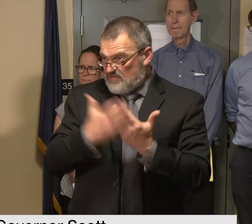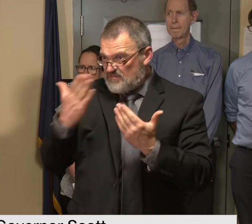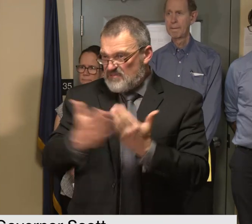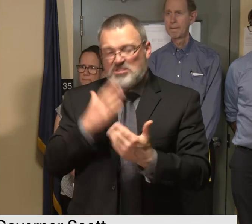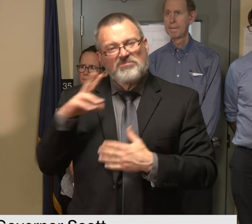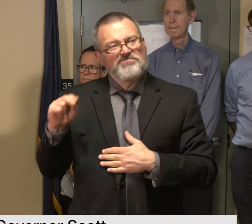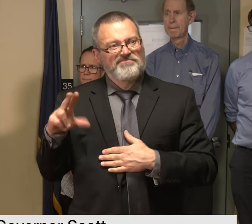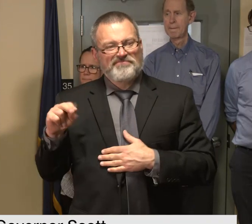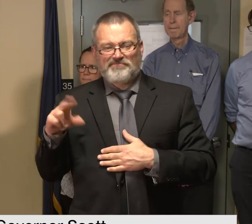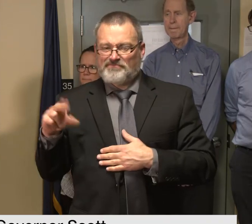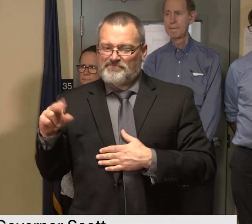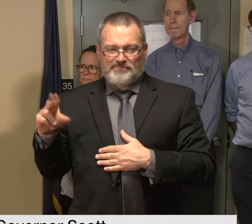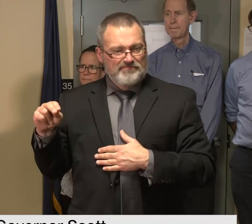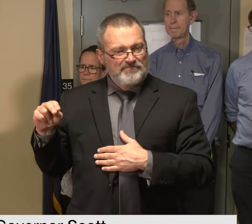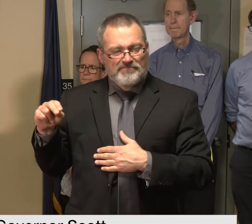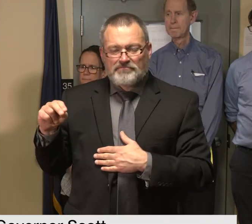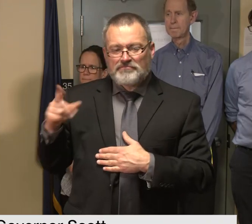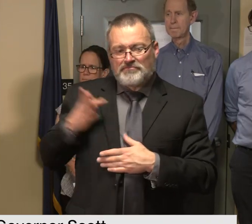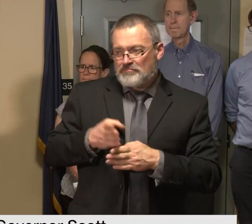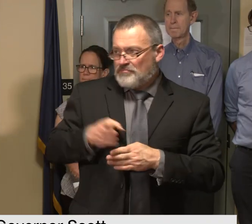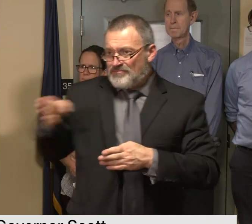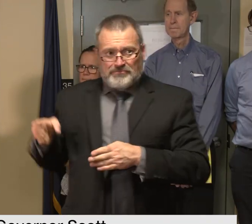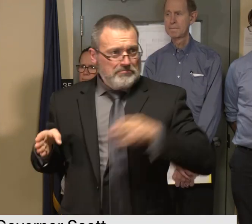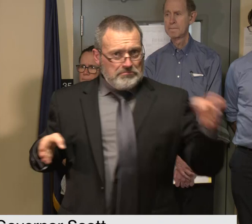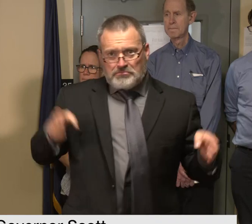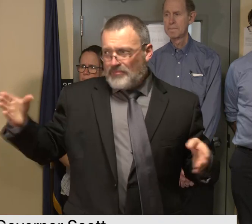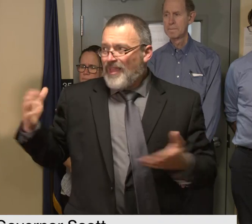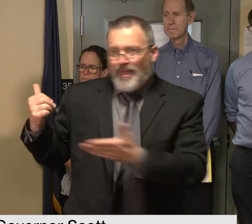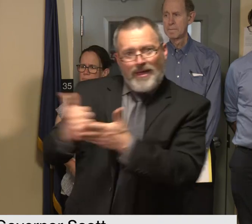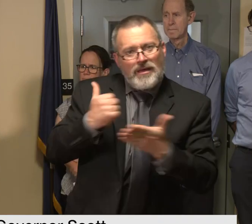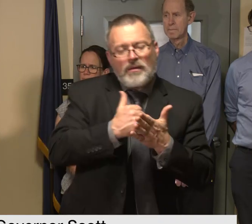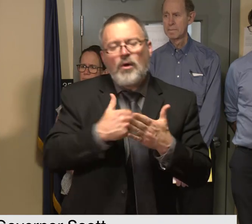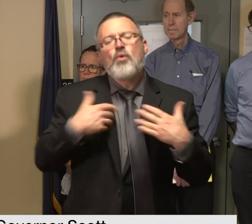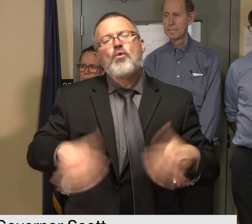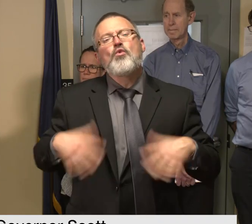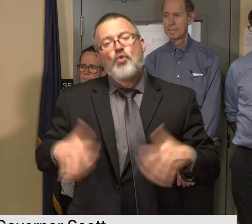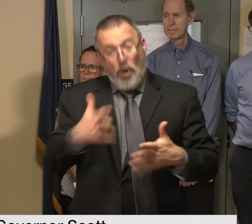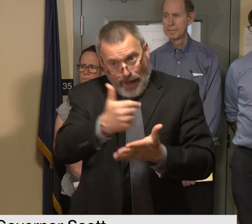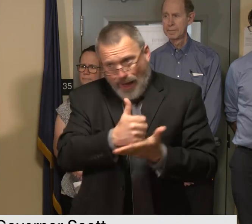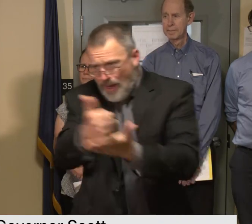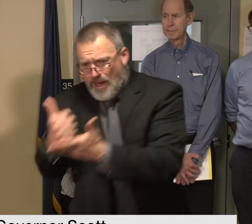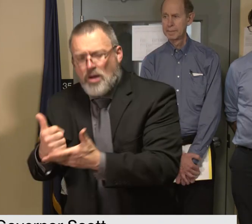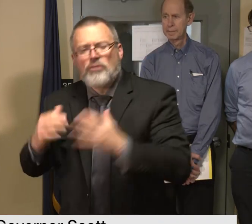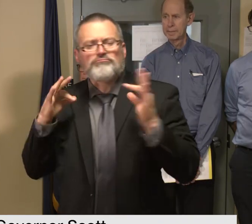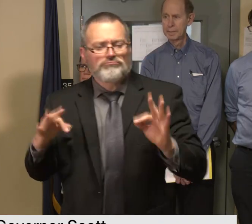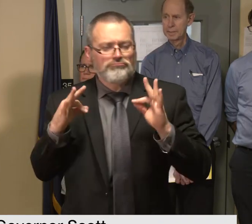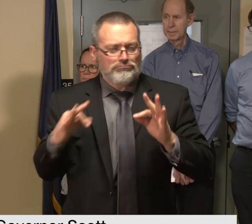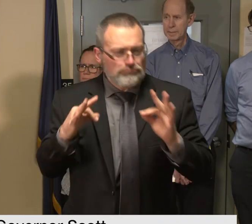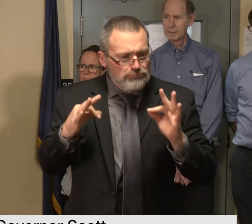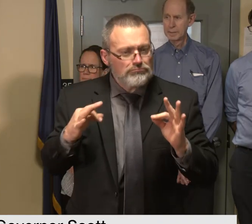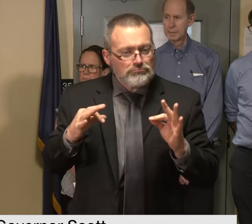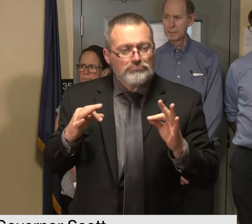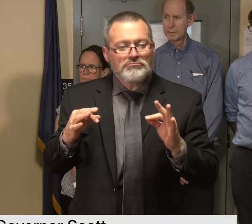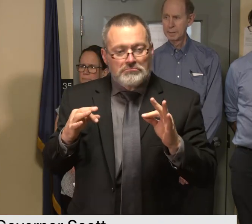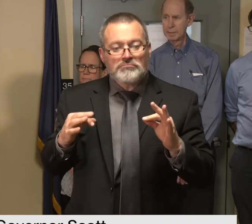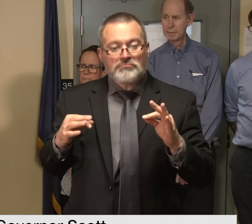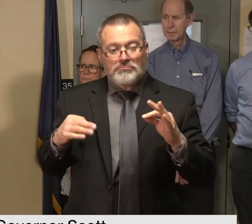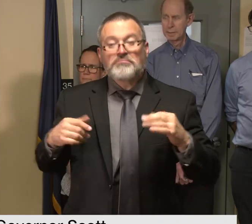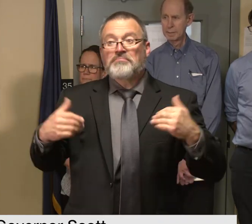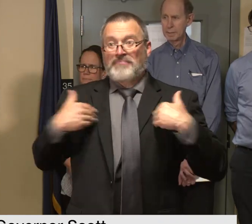Vermonters are here to help volunteer assistance is available for those cleaning up their homes